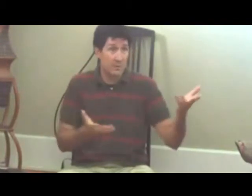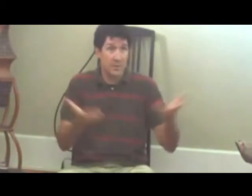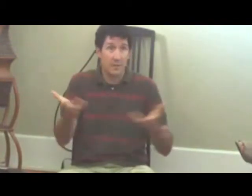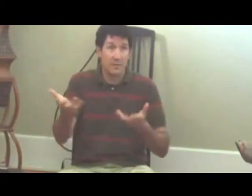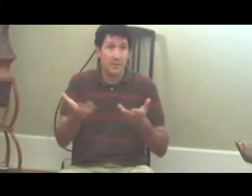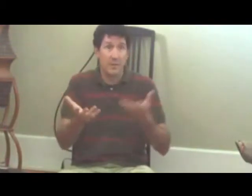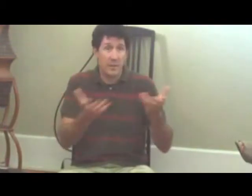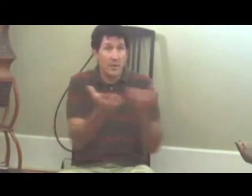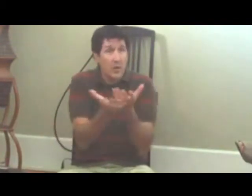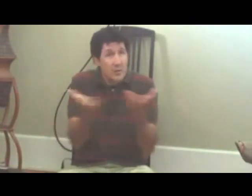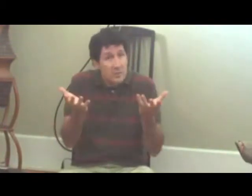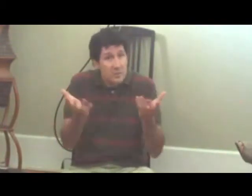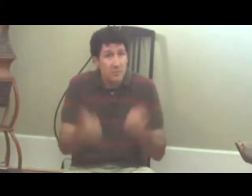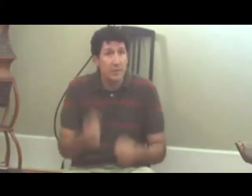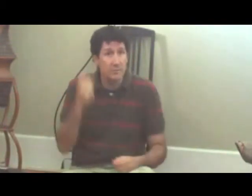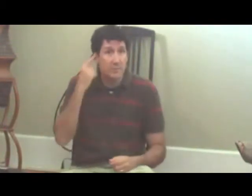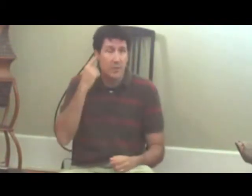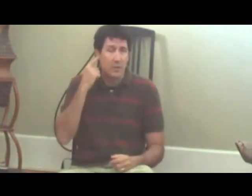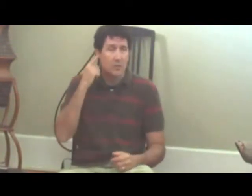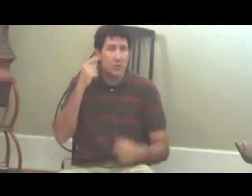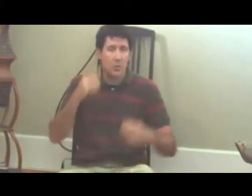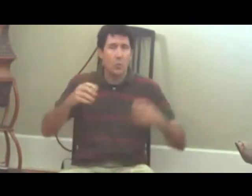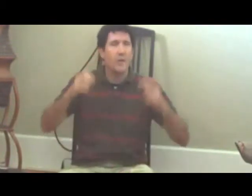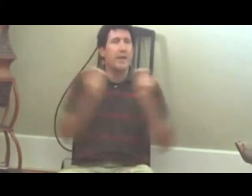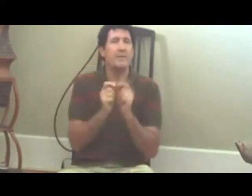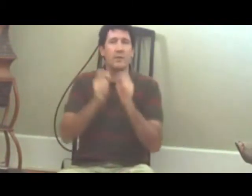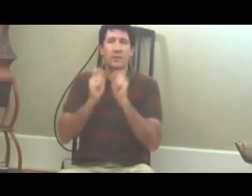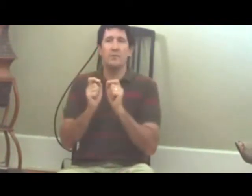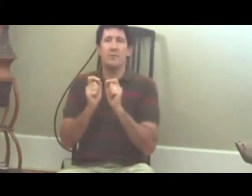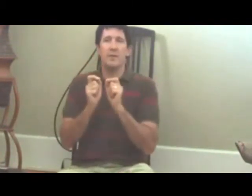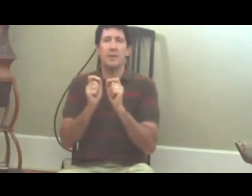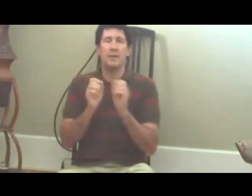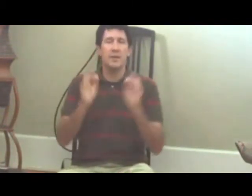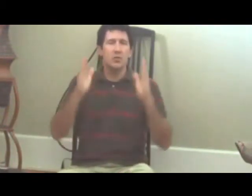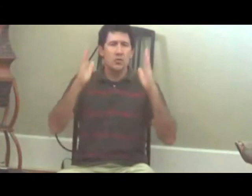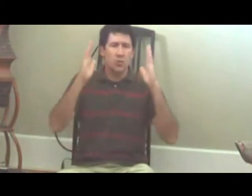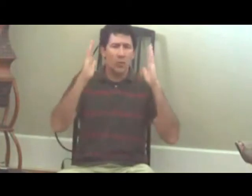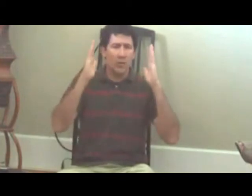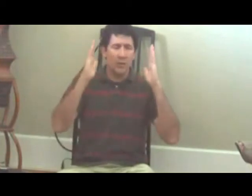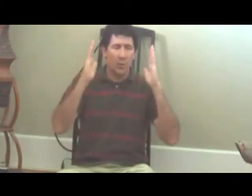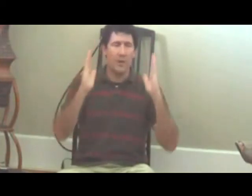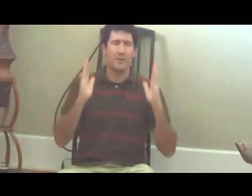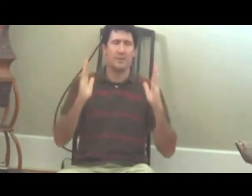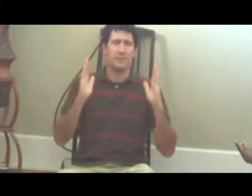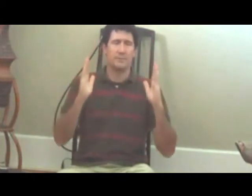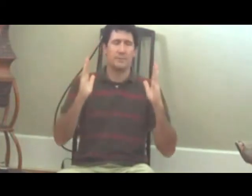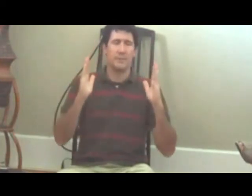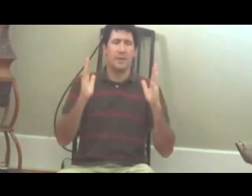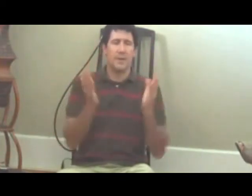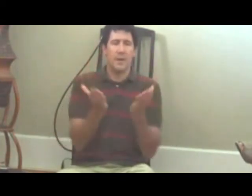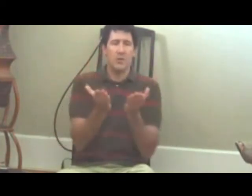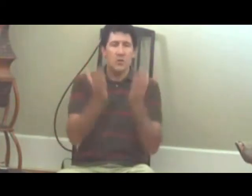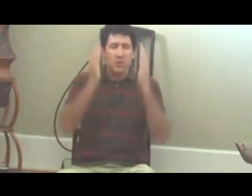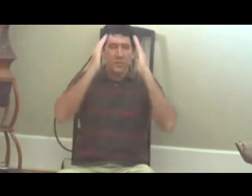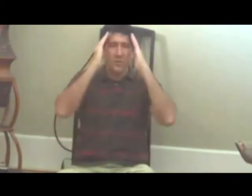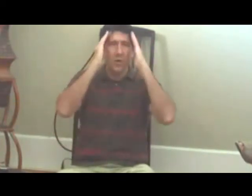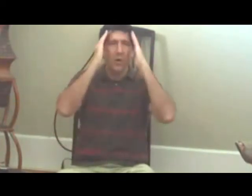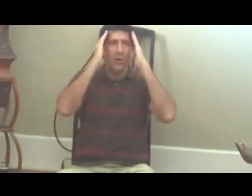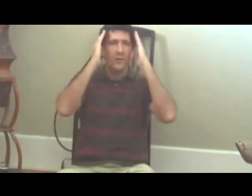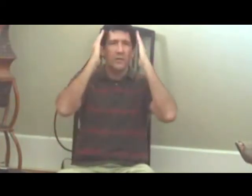is about, knowledge, right? so, when every human being, is totally wise, and uses all its